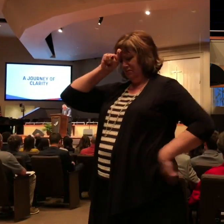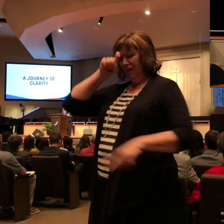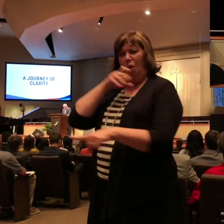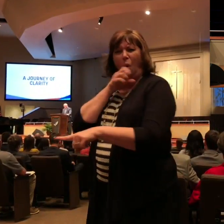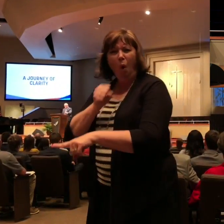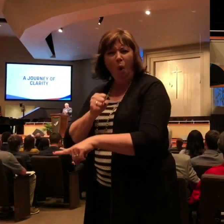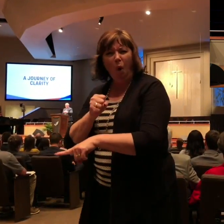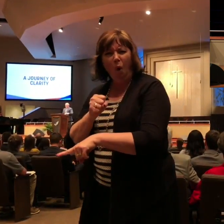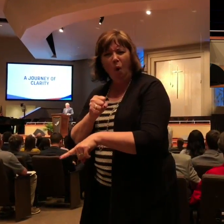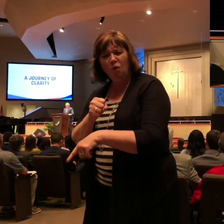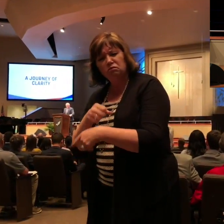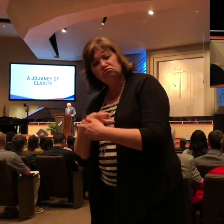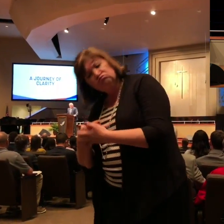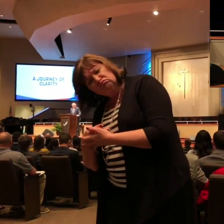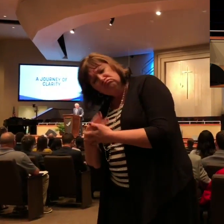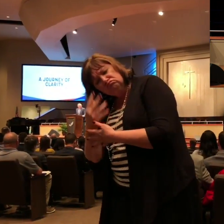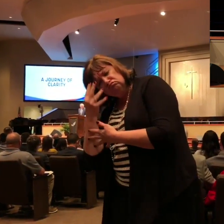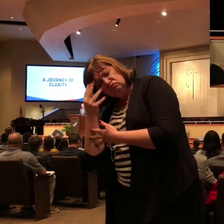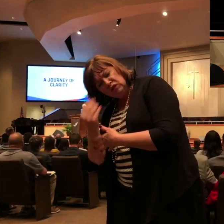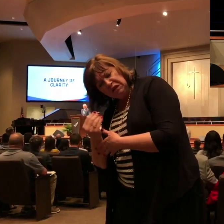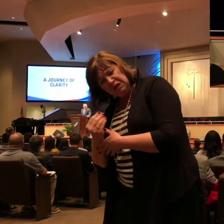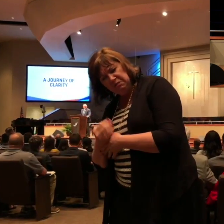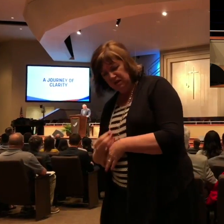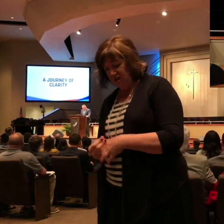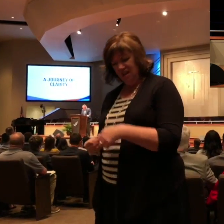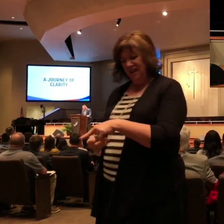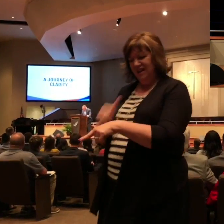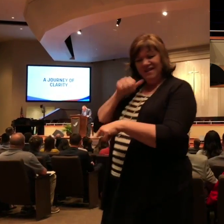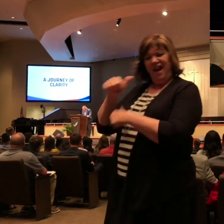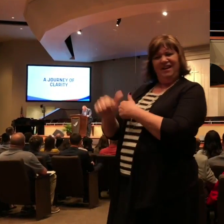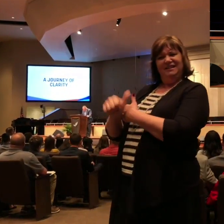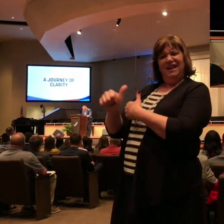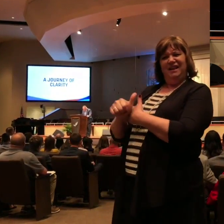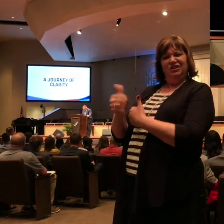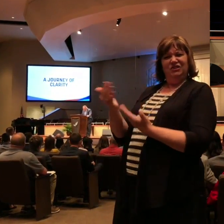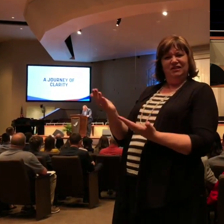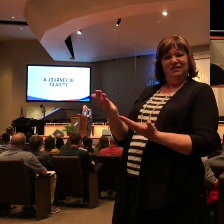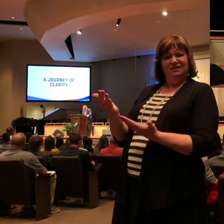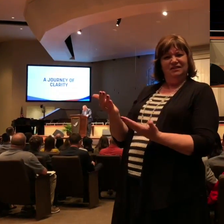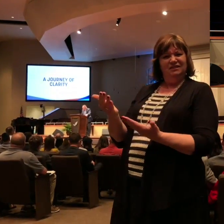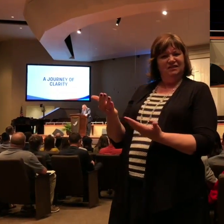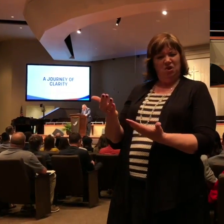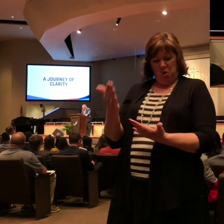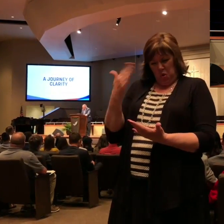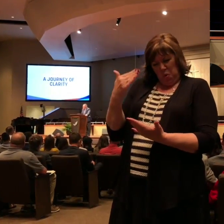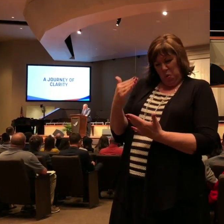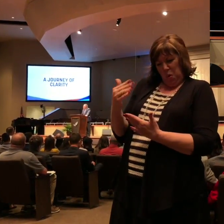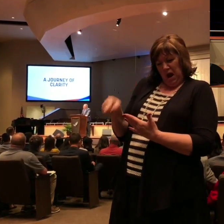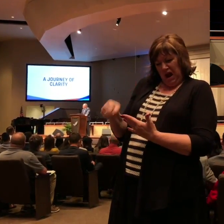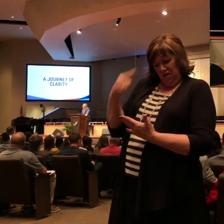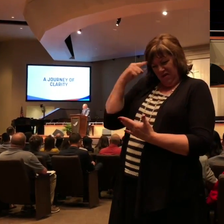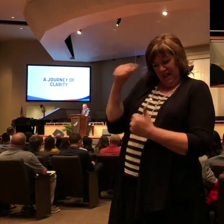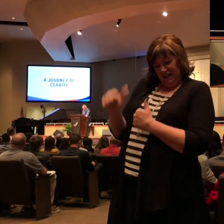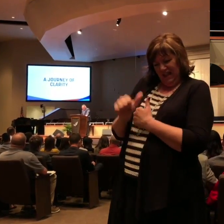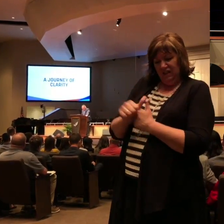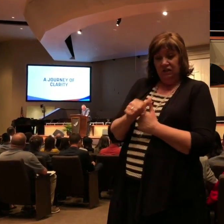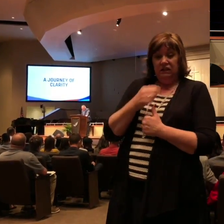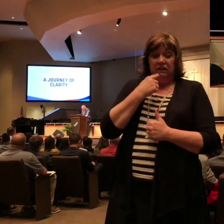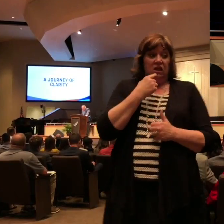said, now, that doesn't look like a dog that's very dangerous. Why is it you got to beware of him? And he said, well, you see, before I put that sign